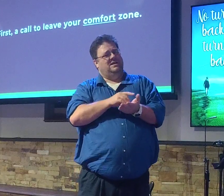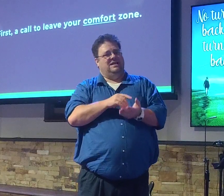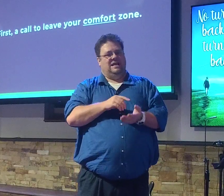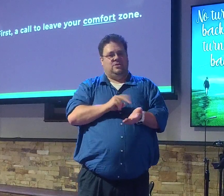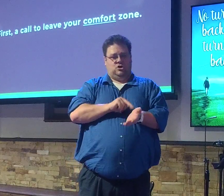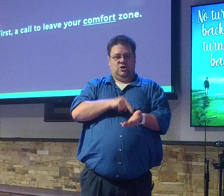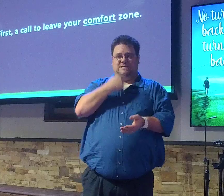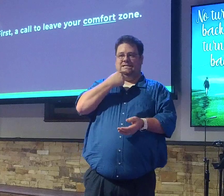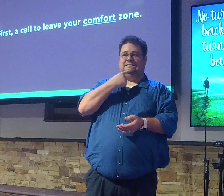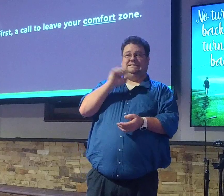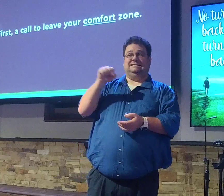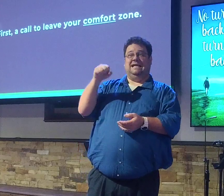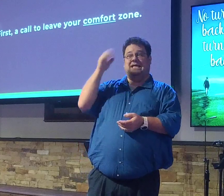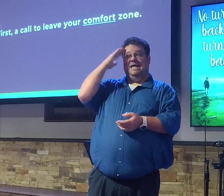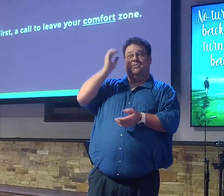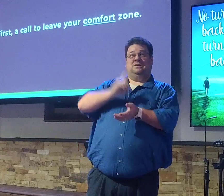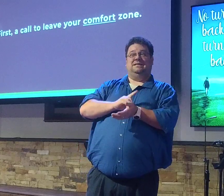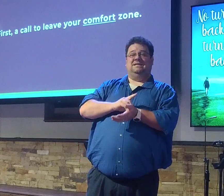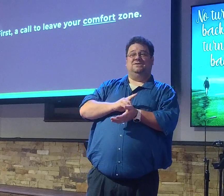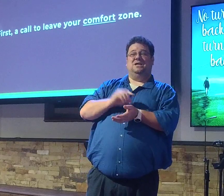says, yeah, I know him. He's okay.